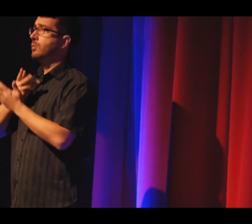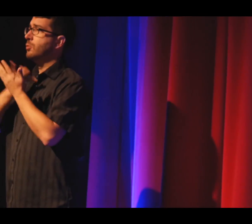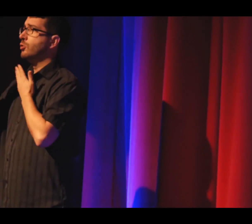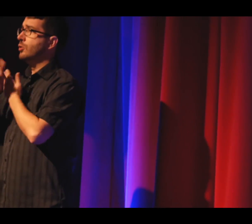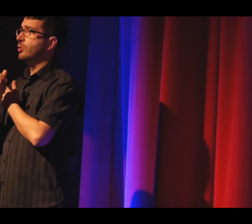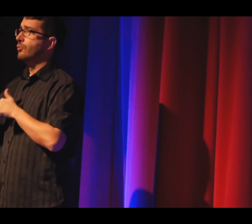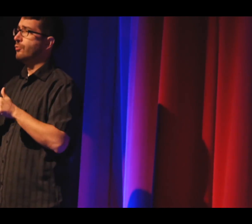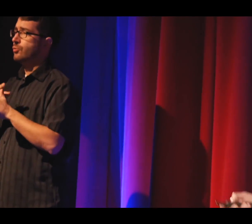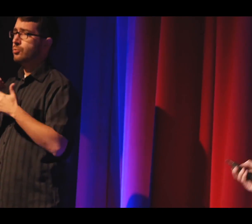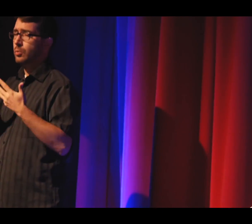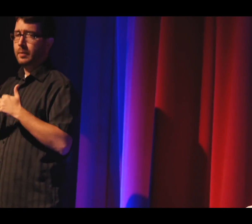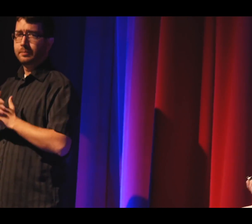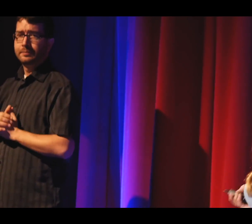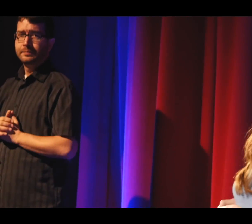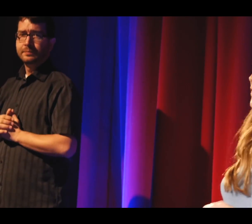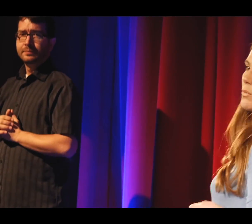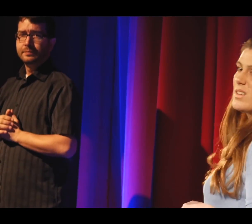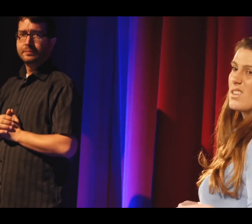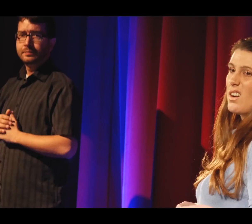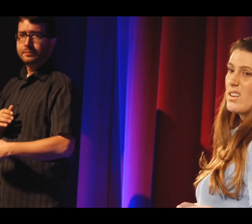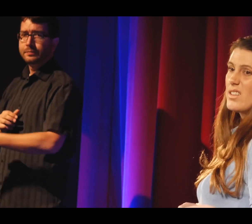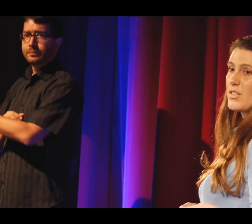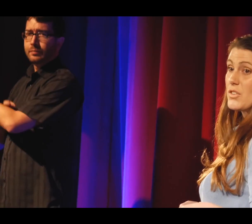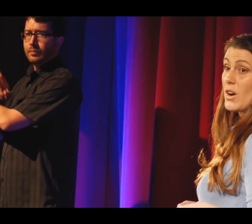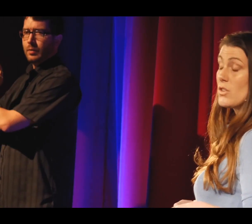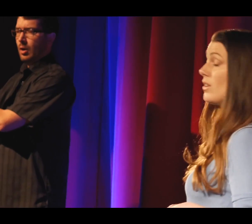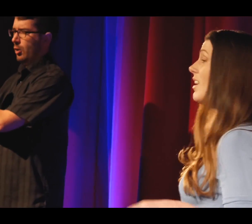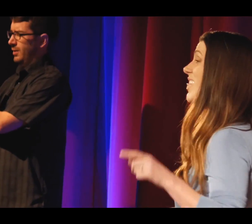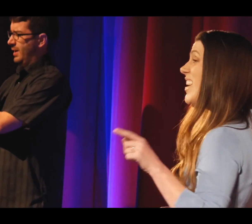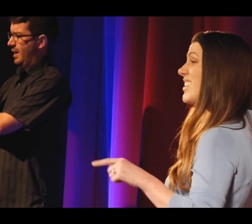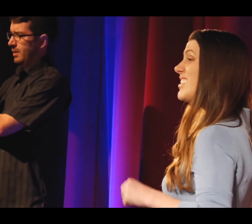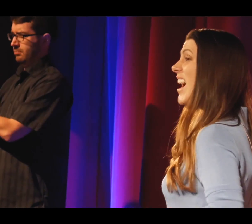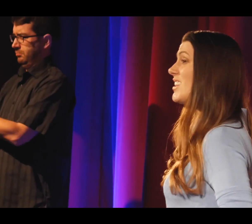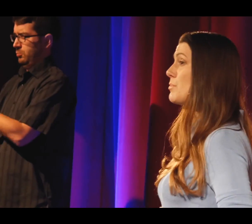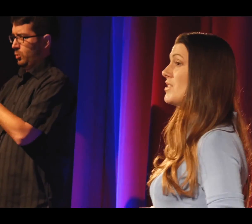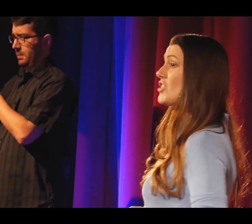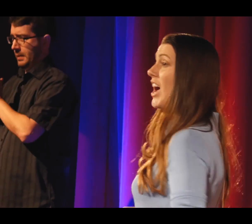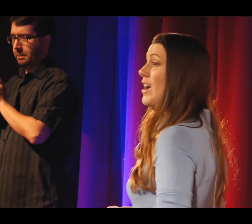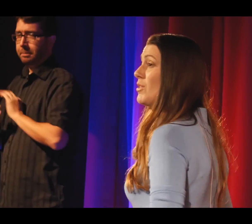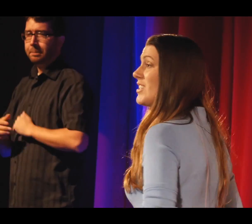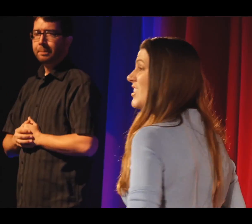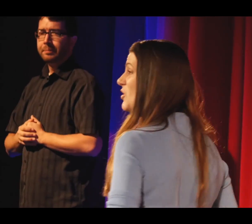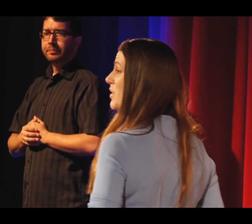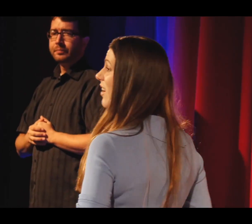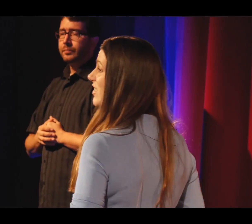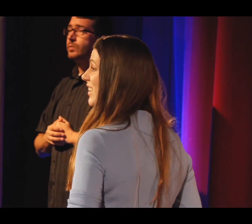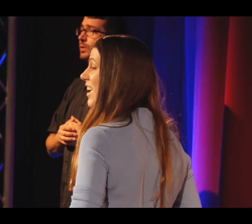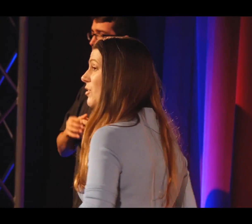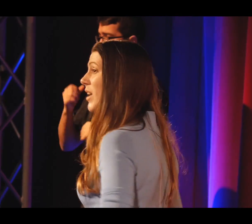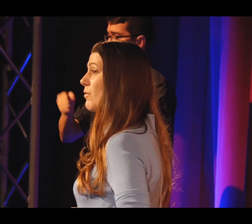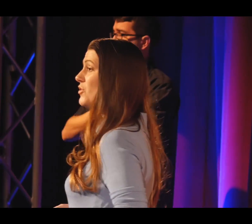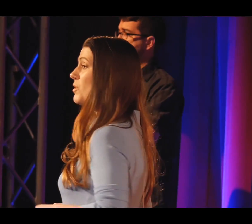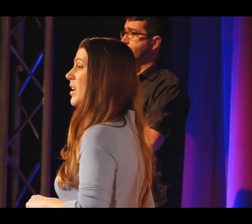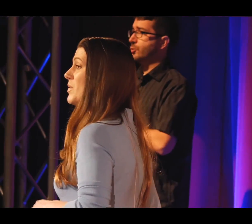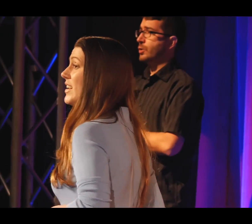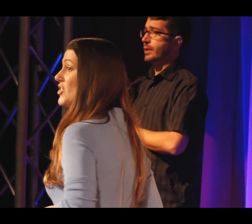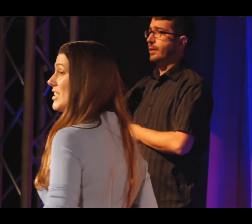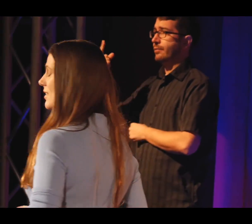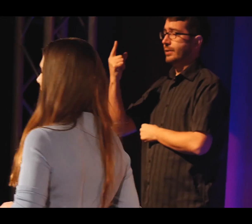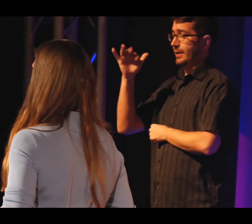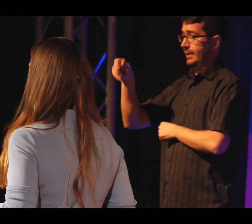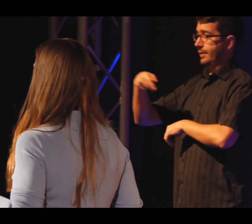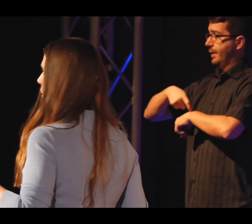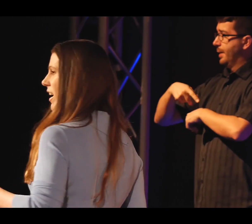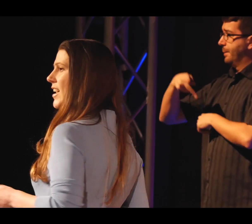RNA stress granules. And if you're sitting there looking at the slide going, what's an RNA stress granule? That's exactly the position I was in in 2011 when I was doing my